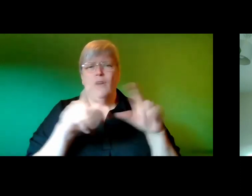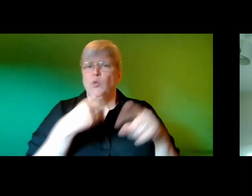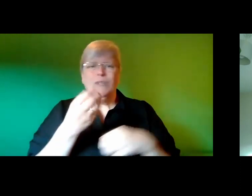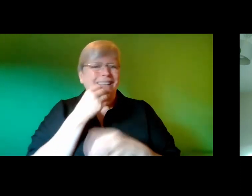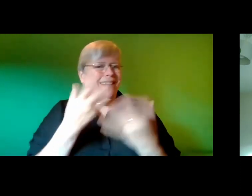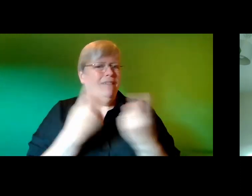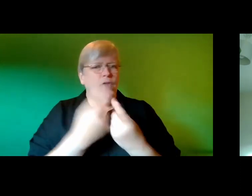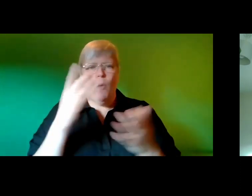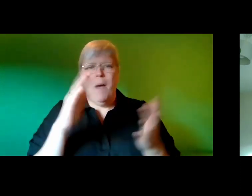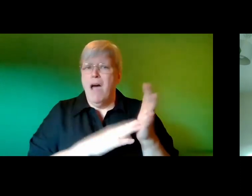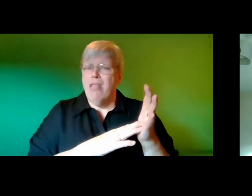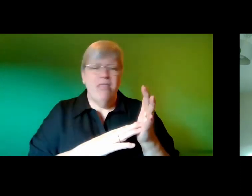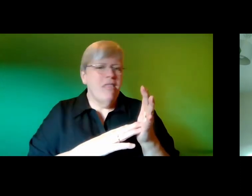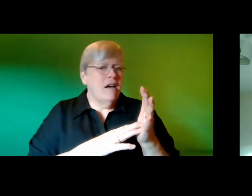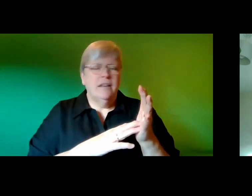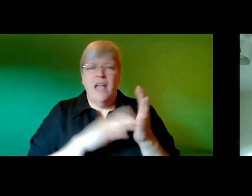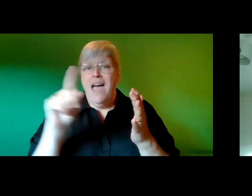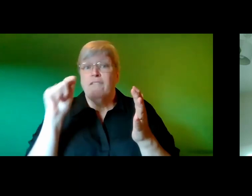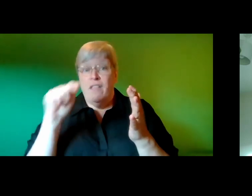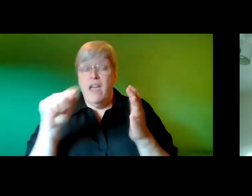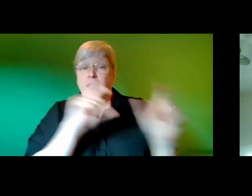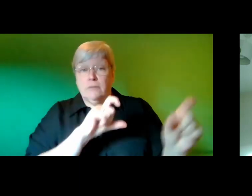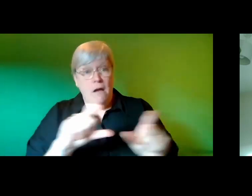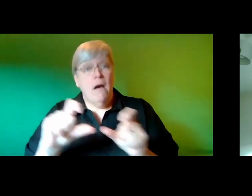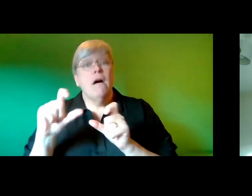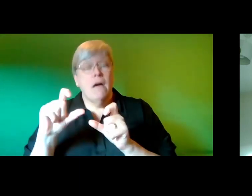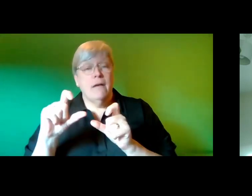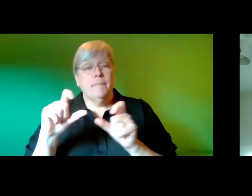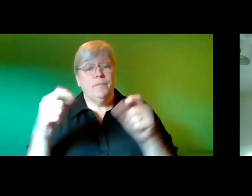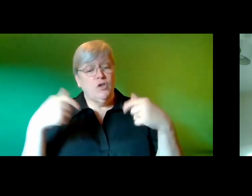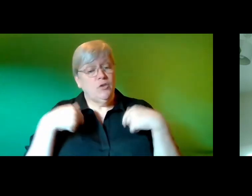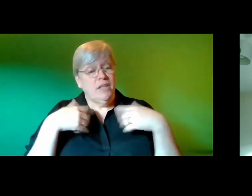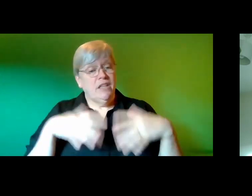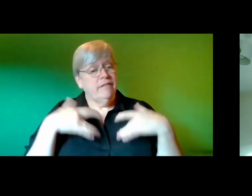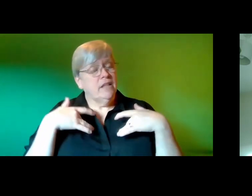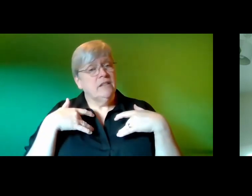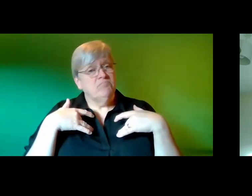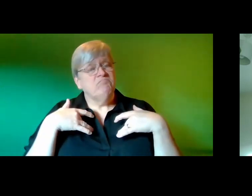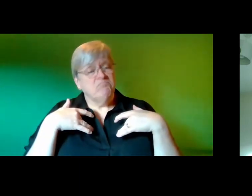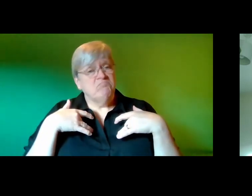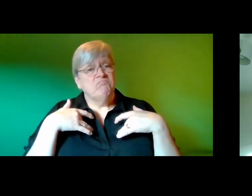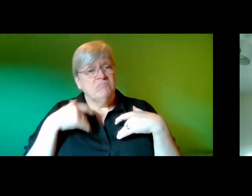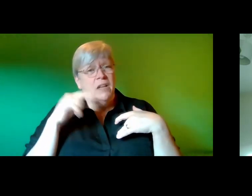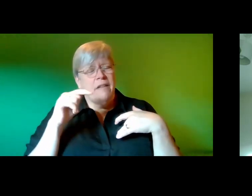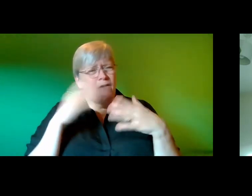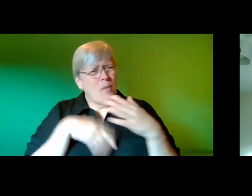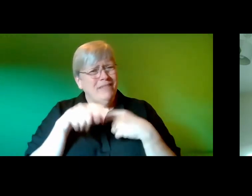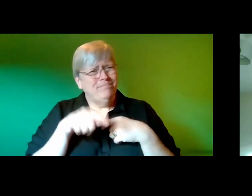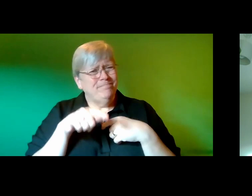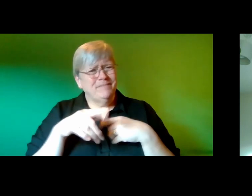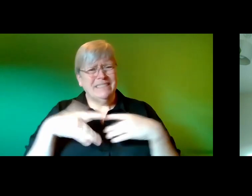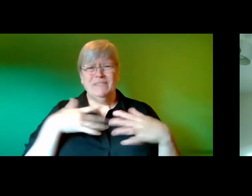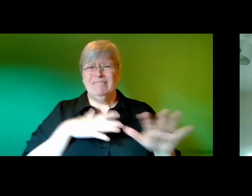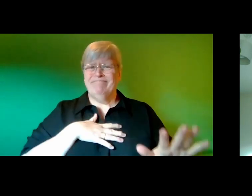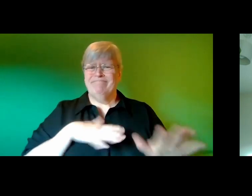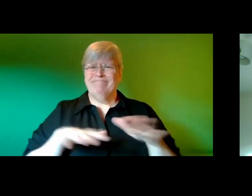even after that he still held on to it to me at least receiving the gesture from a 40 year old always felt awkward and